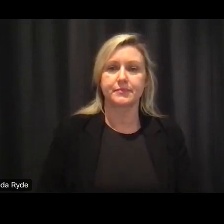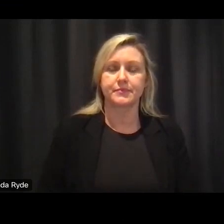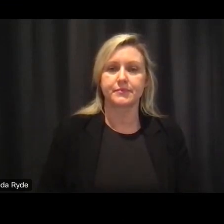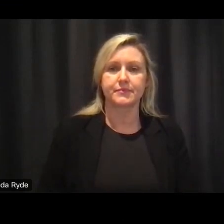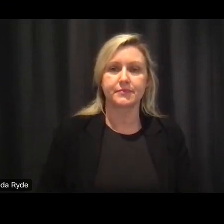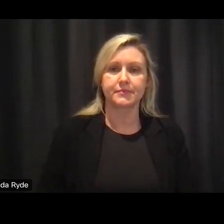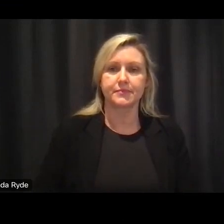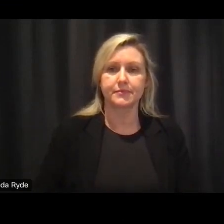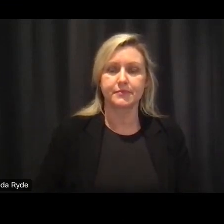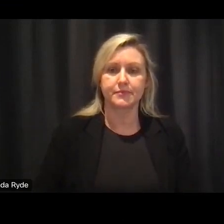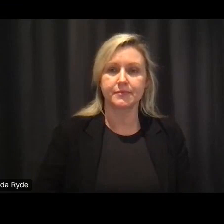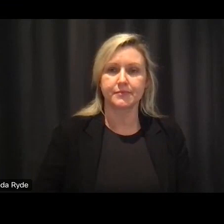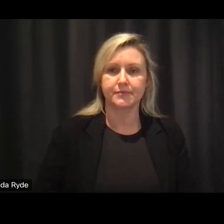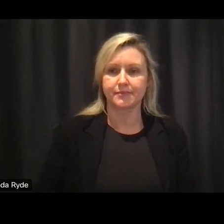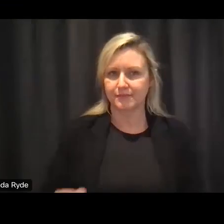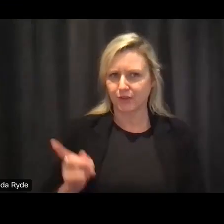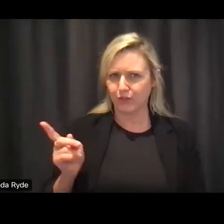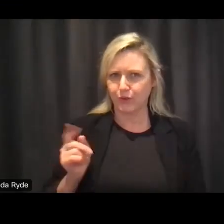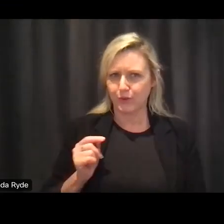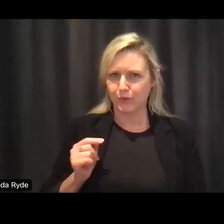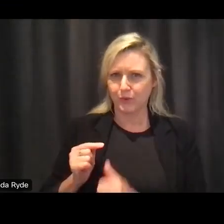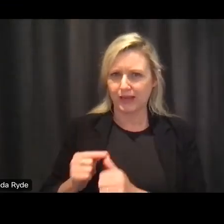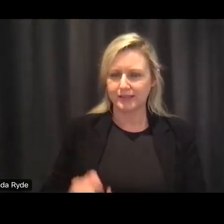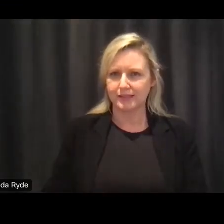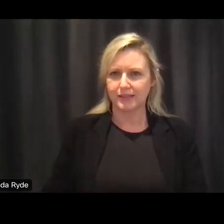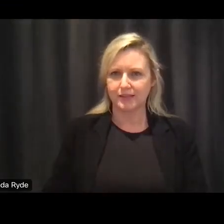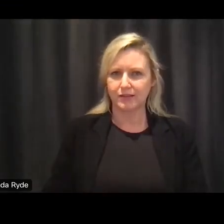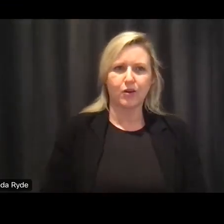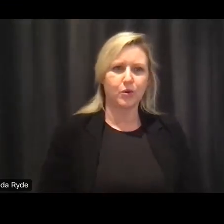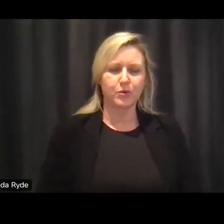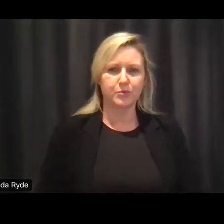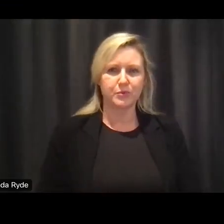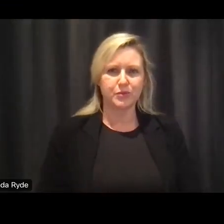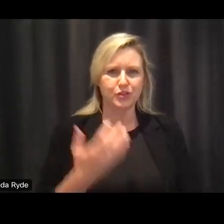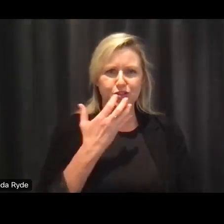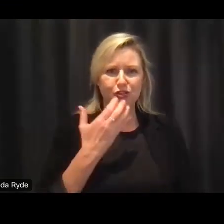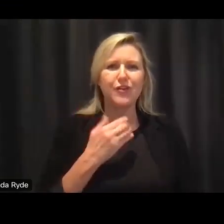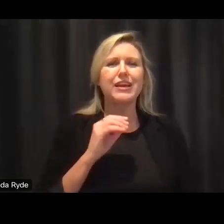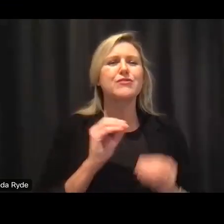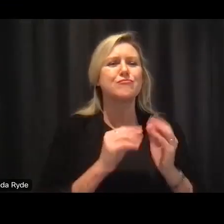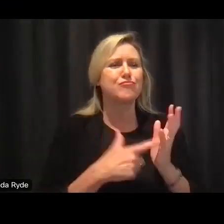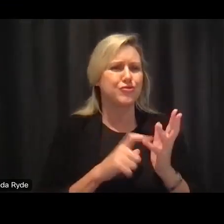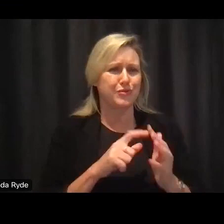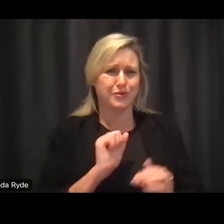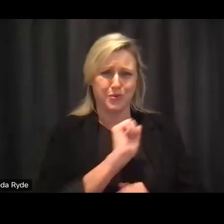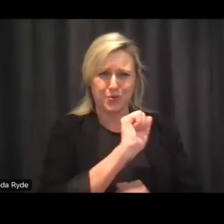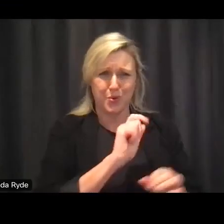i guess i think it's you oh sorry that's that one's for you bruce apologies